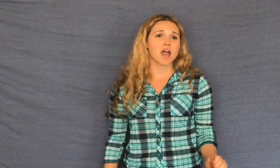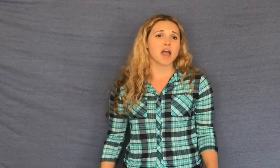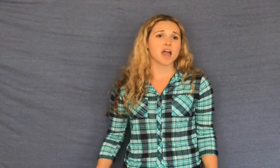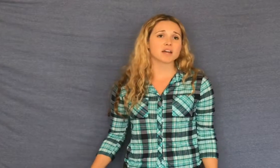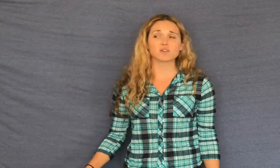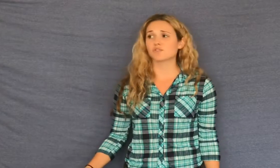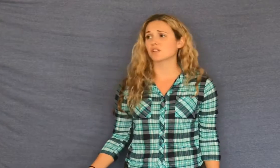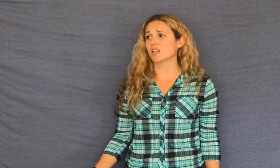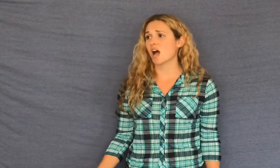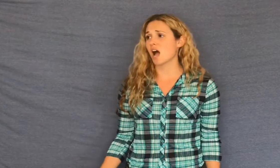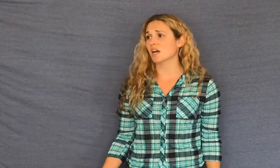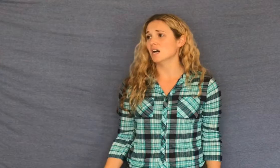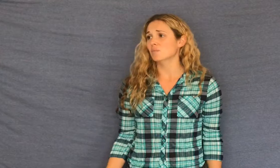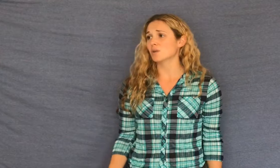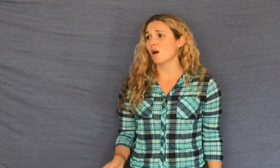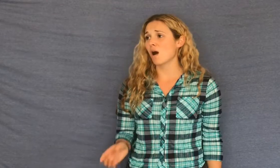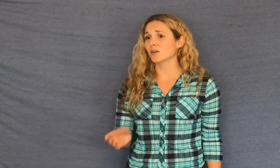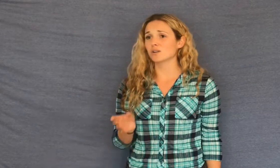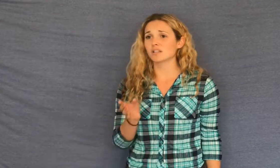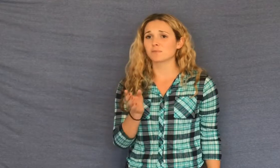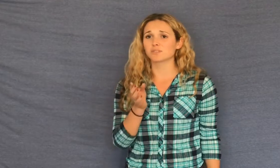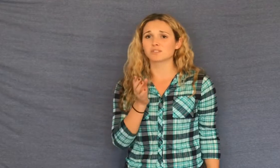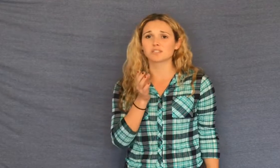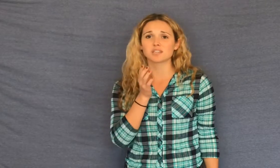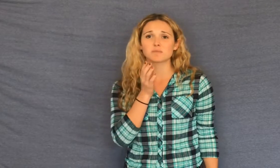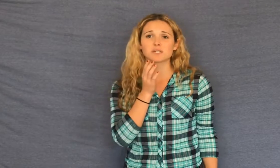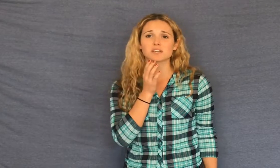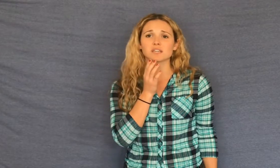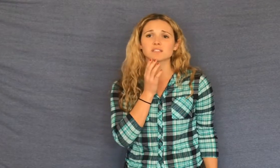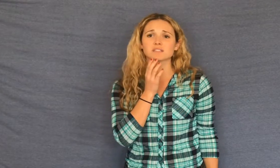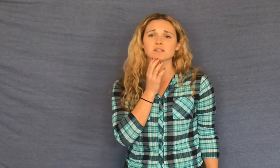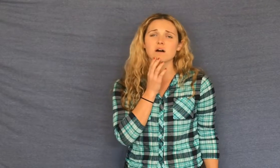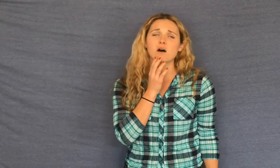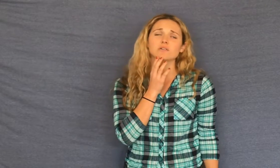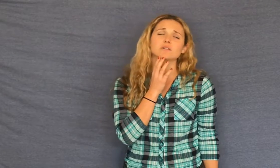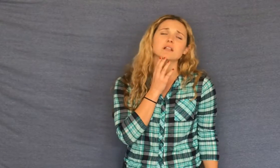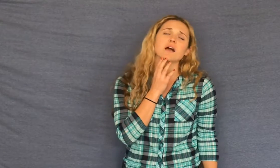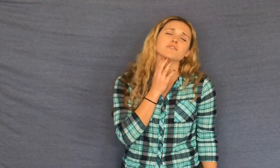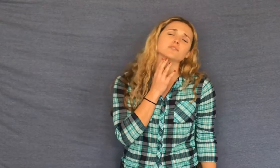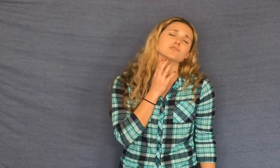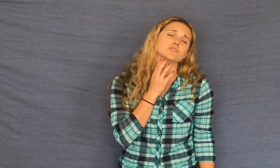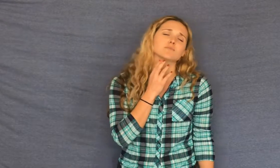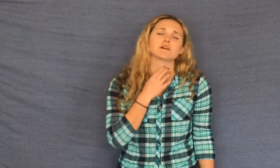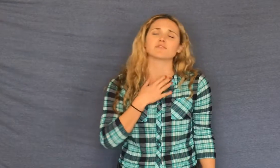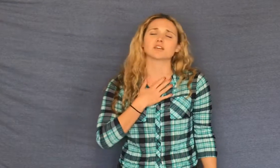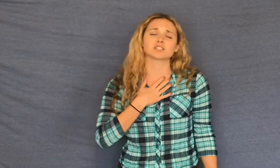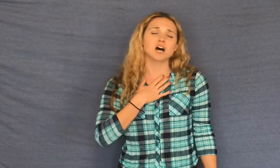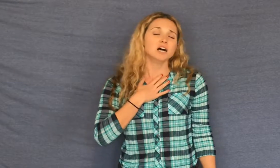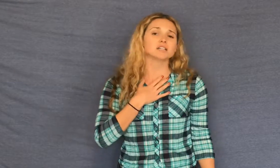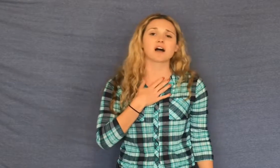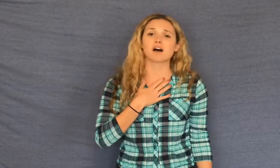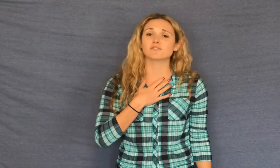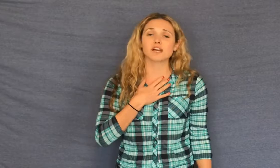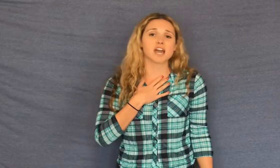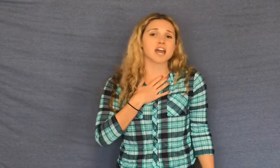you fly, but on your lips you'll keep a kiss, all your life you'll dream of this lovely,